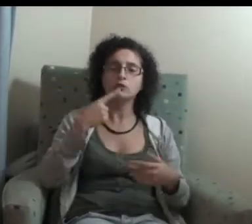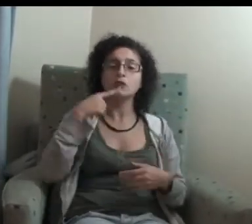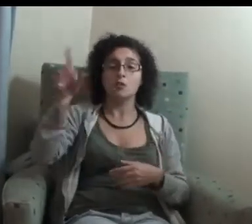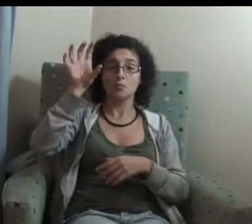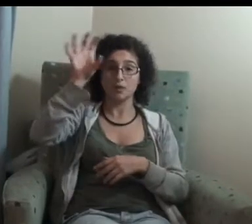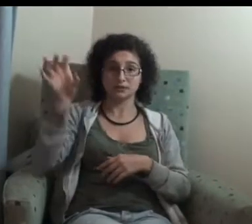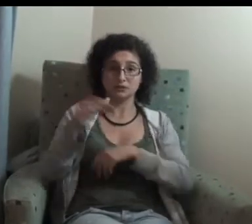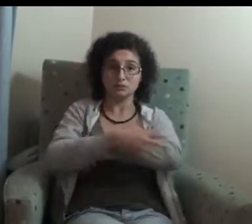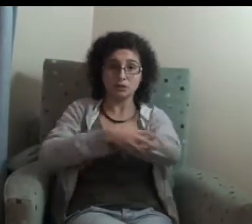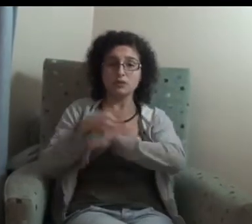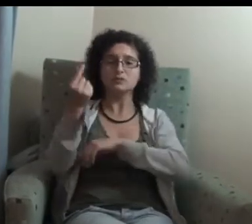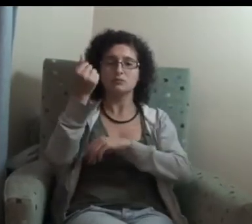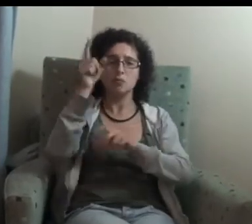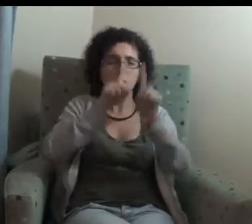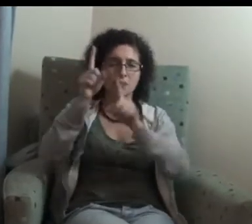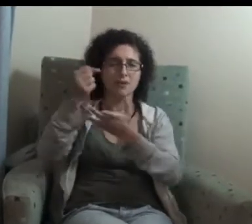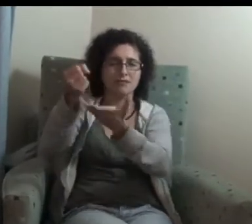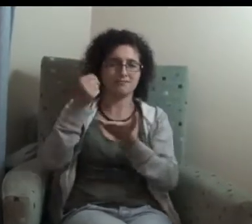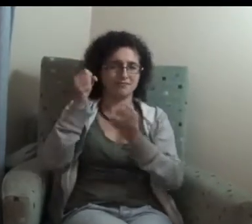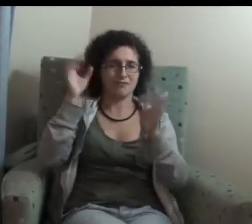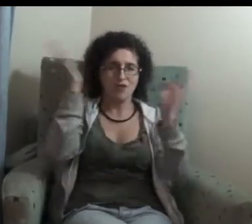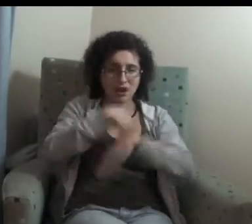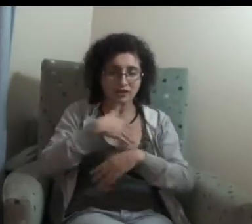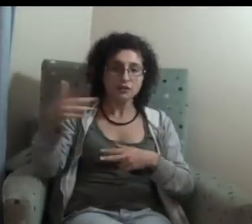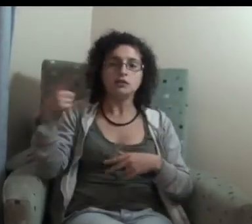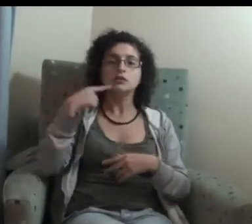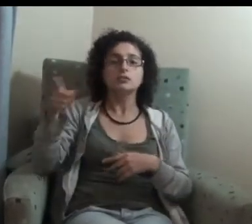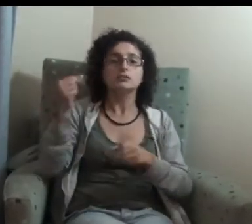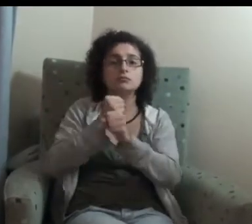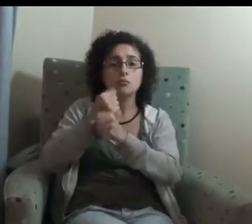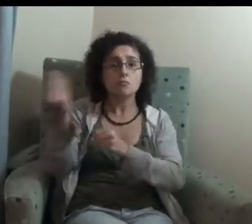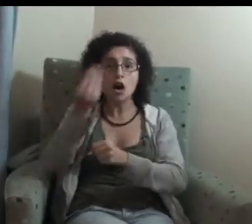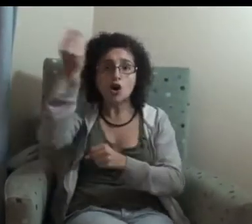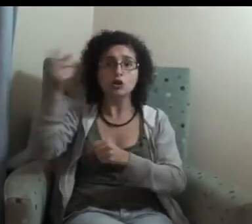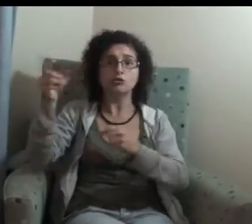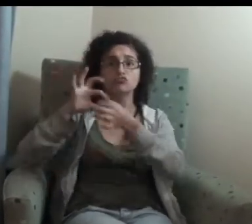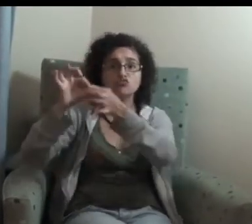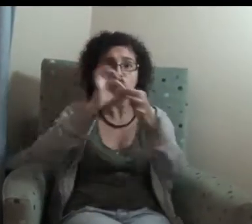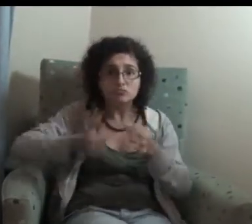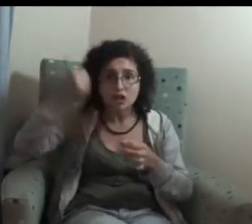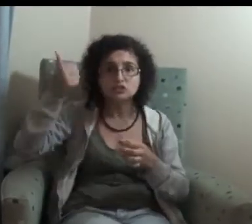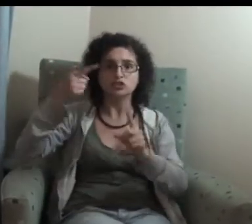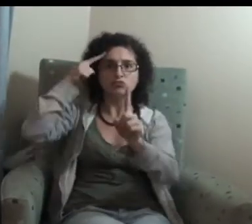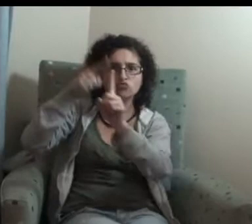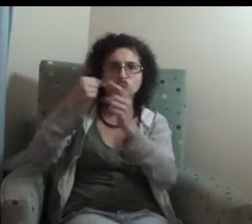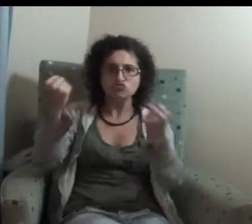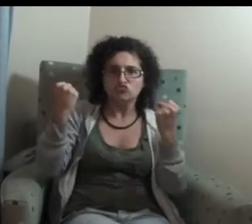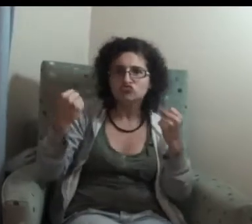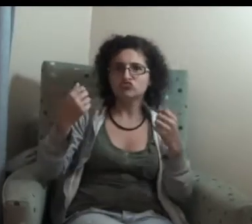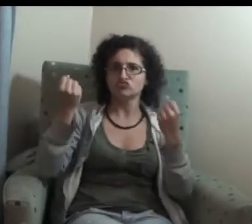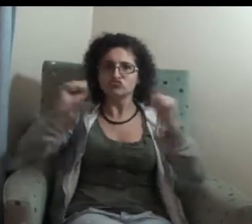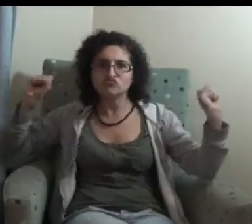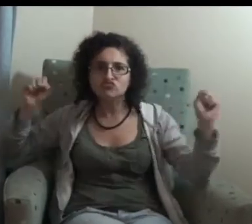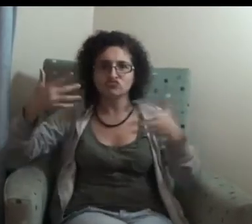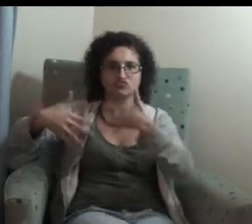on your Skyrim. Did you do a remote? Either way, your physical remote is going to cost you 20 cents.